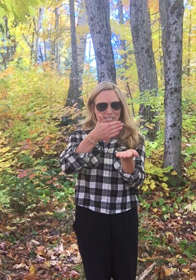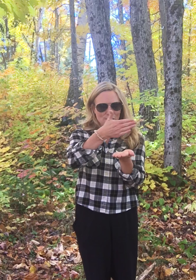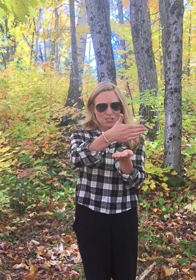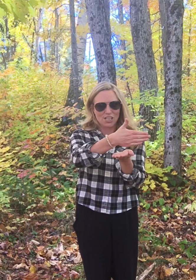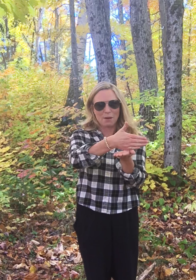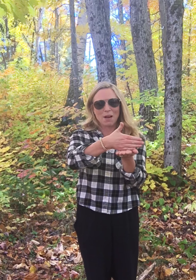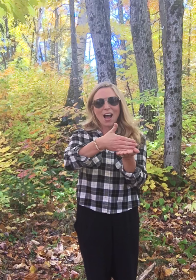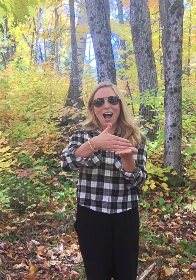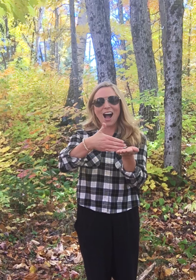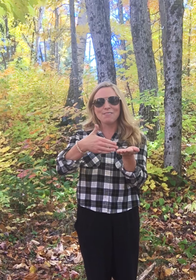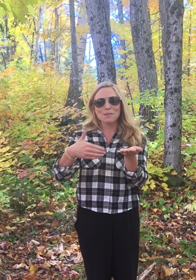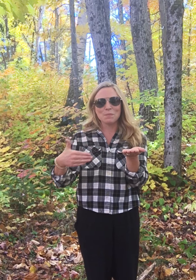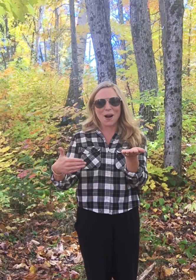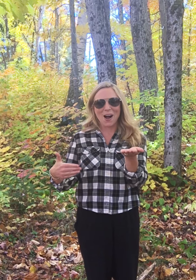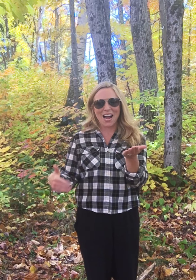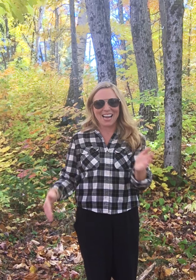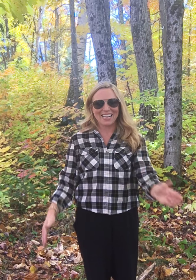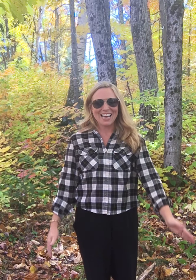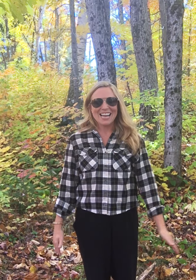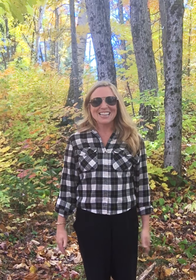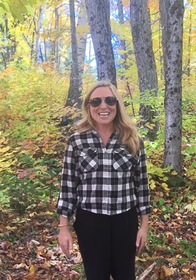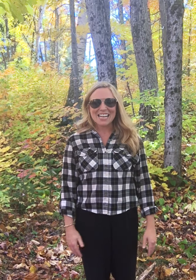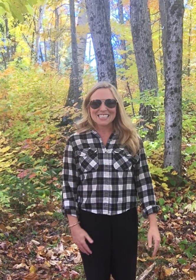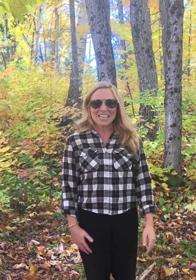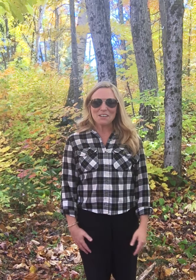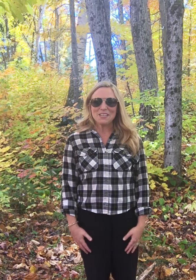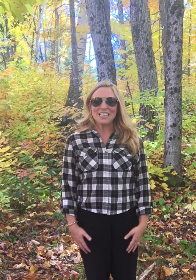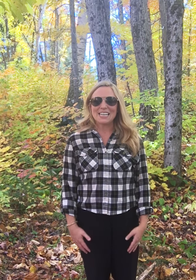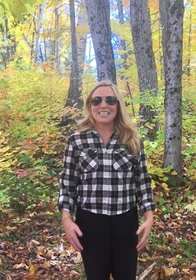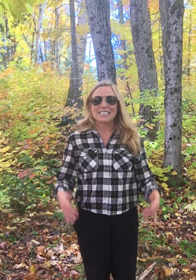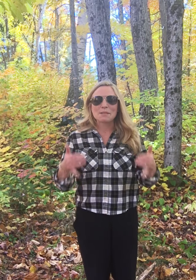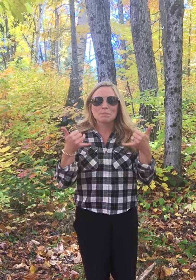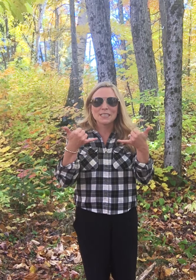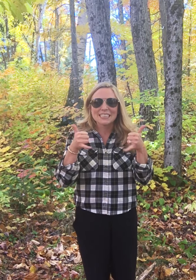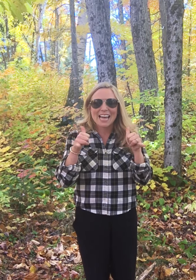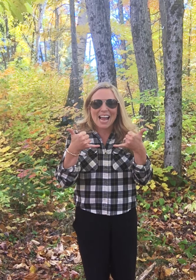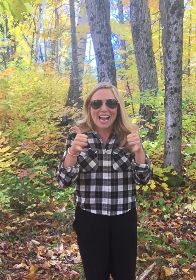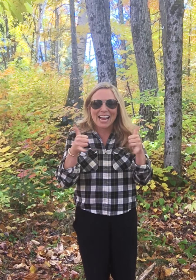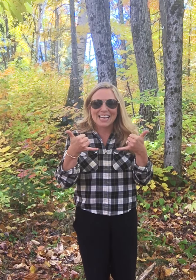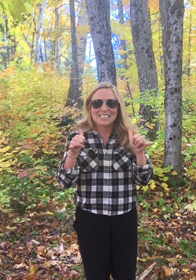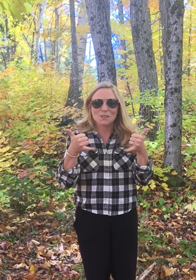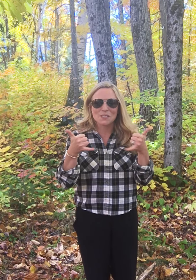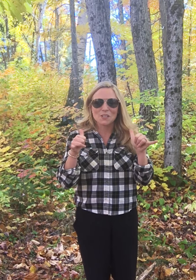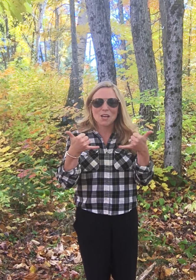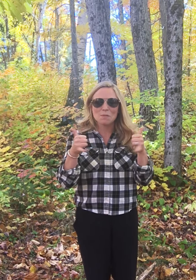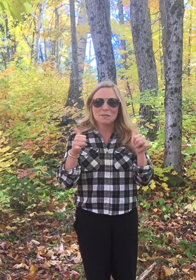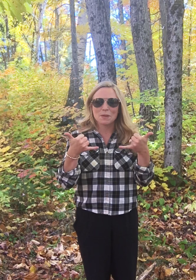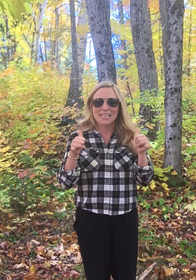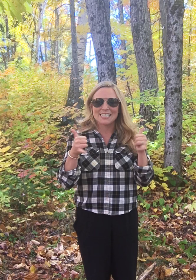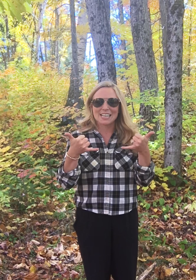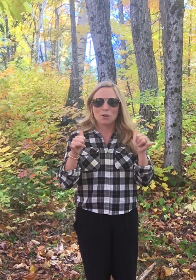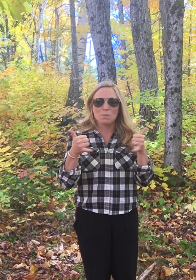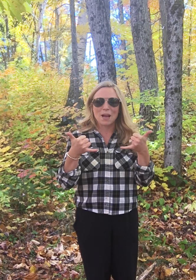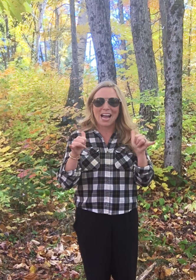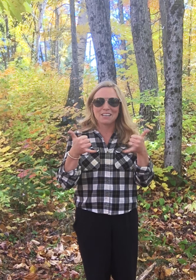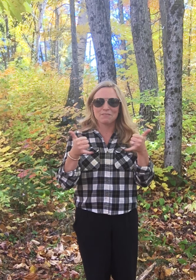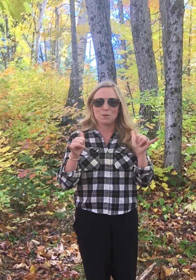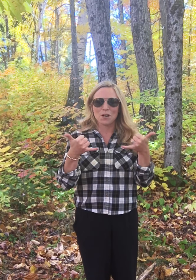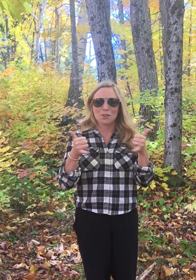into the shape of a pie. The next sign that we need is play. So it's your thumbs and pinkies that go back and forth.